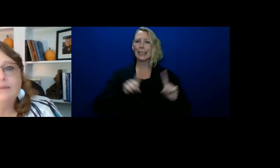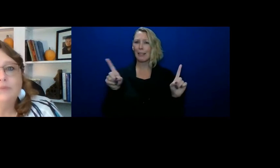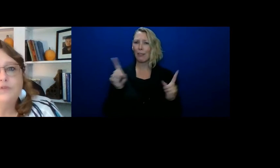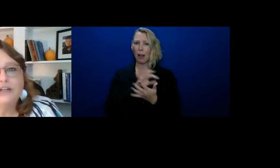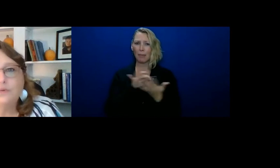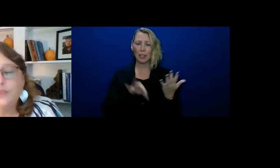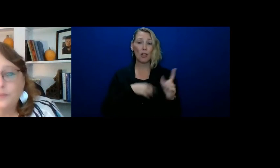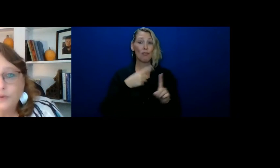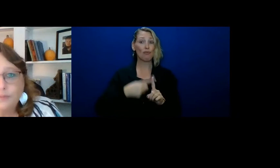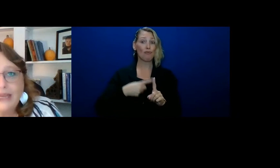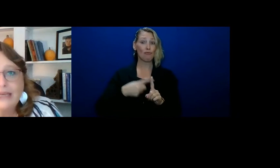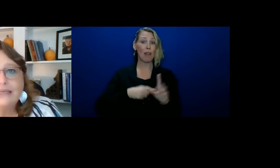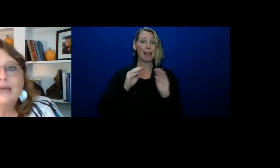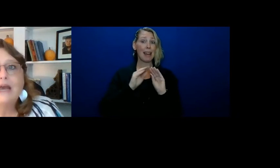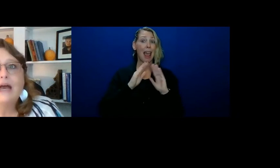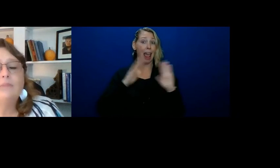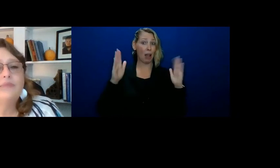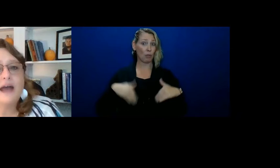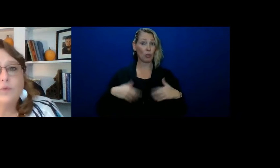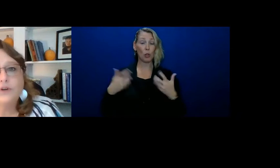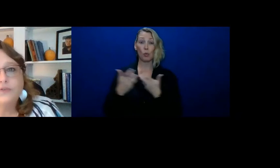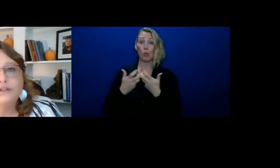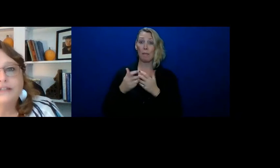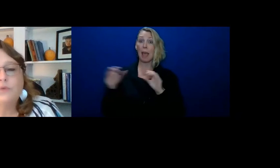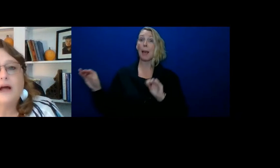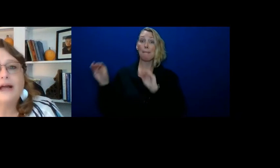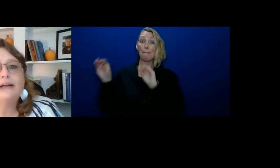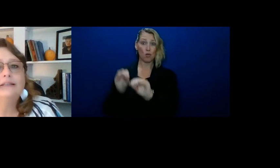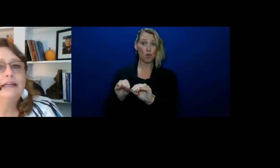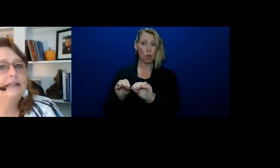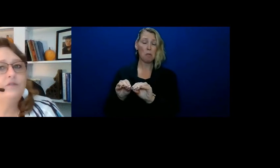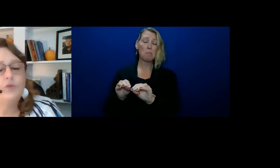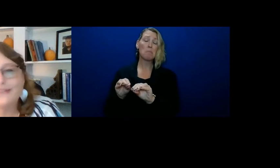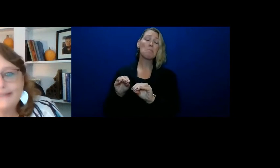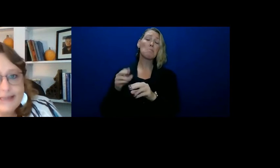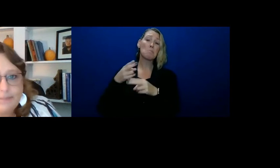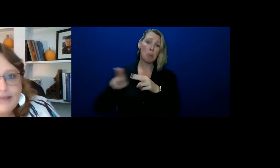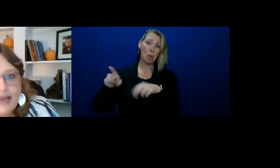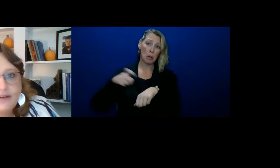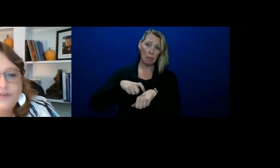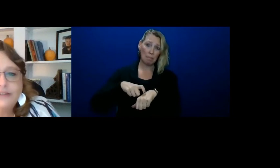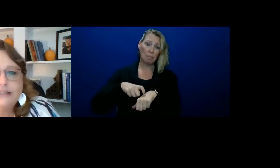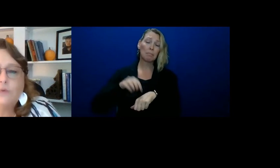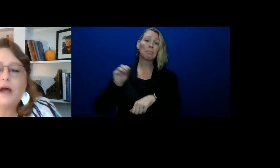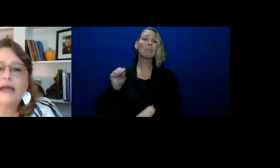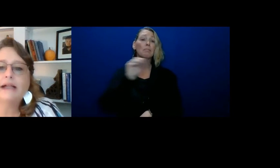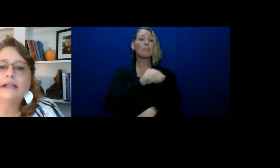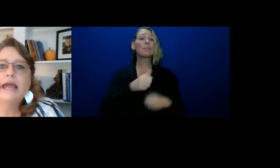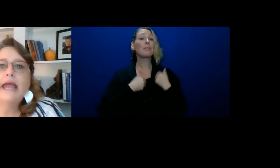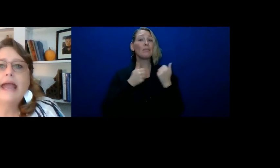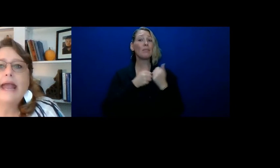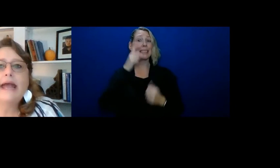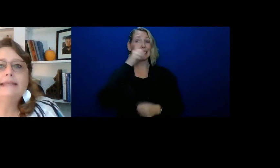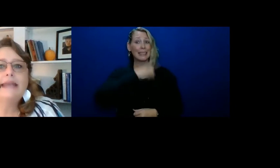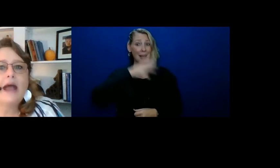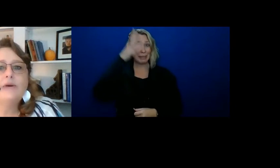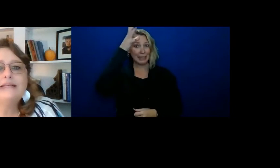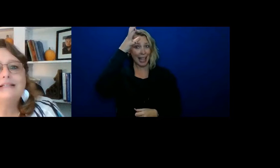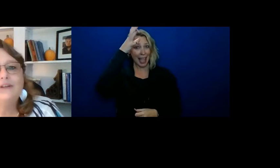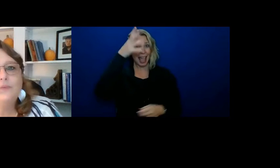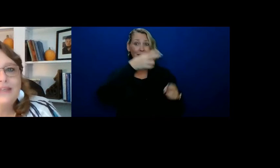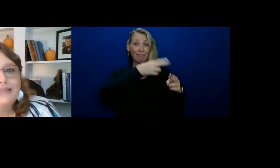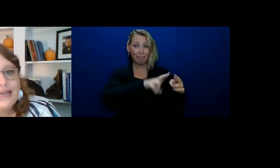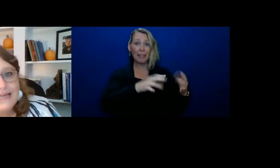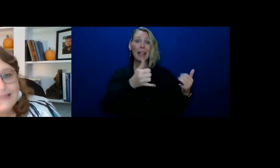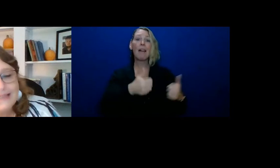house and he moved in with a roommate that worked for a little while. He lived with his stepdad for a little while and now